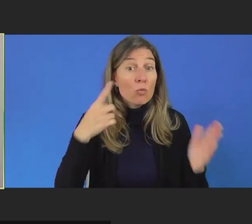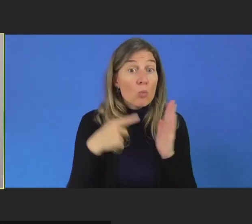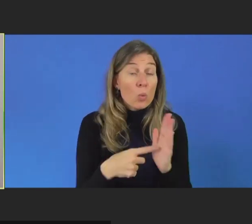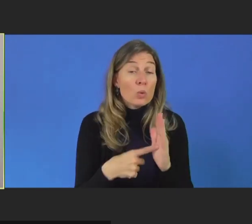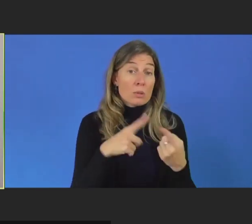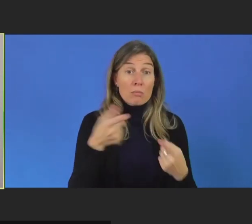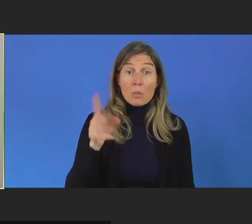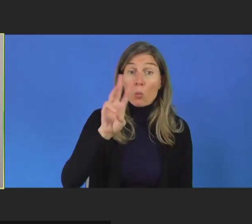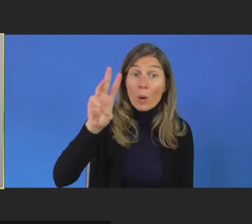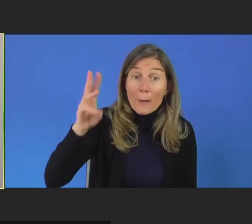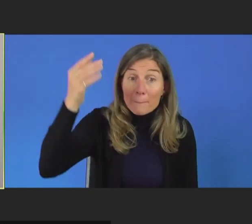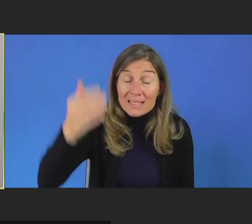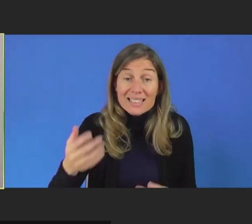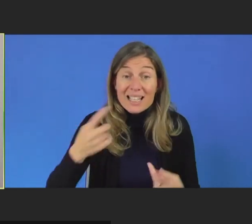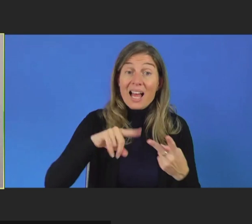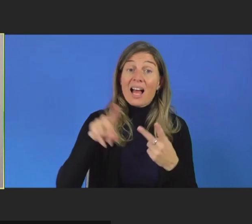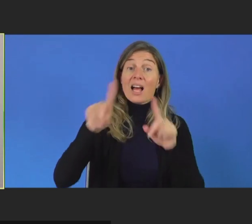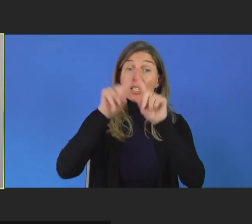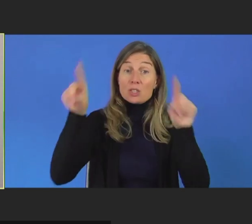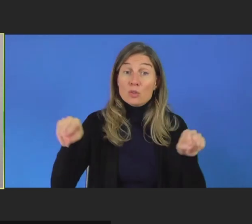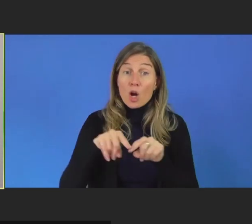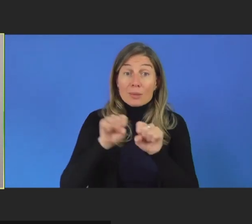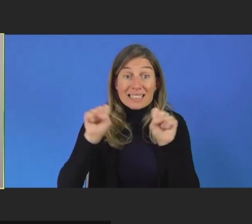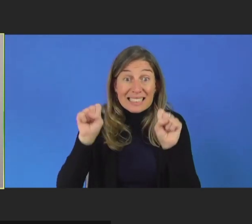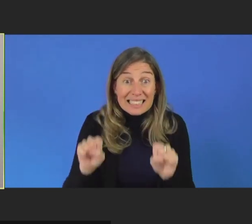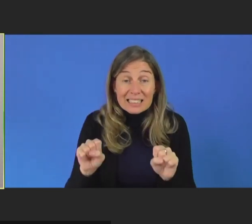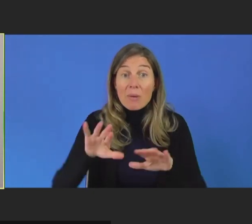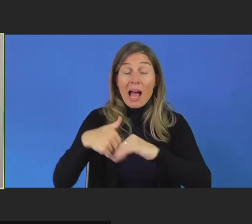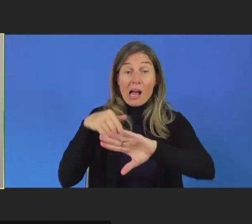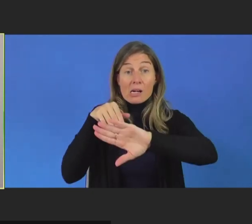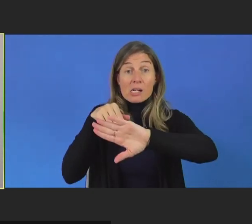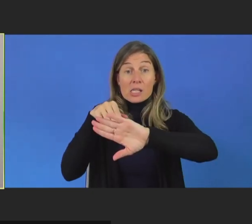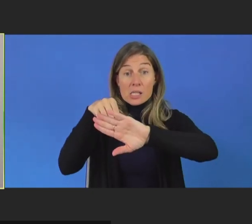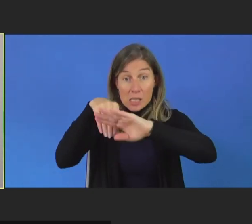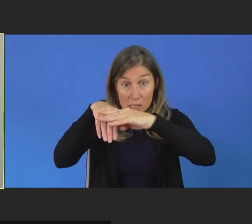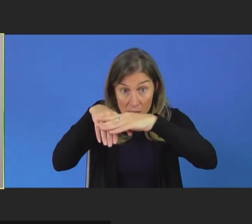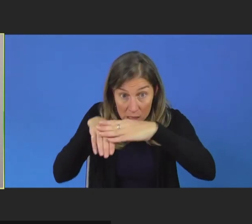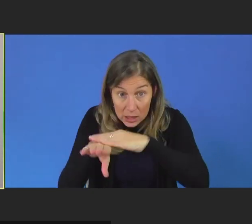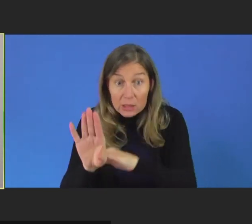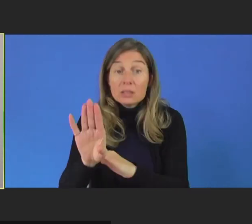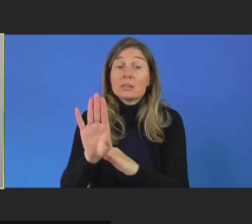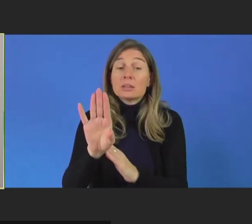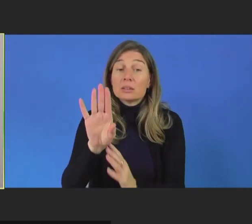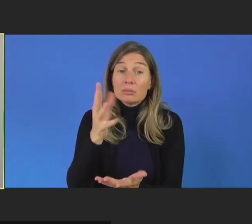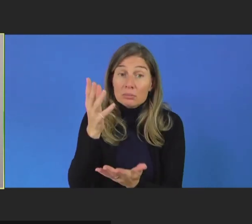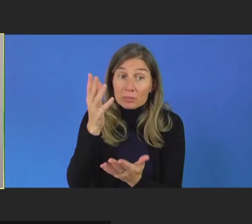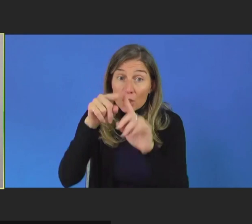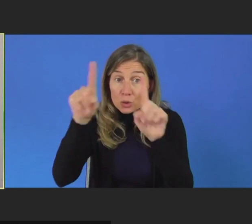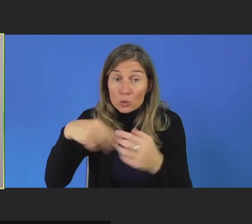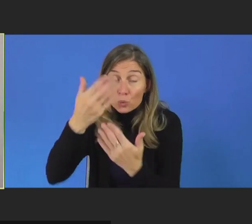and document systems are accessible and staff understand accessibility requirements, which is really important.